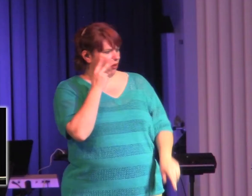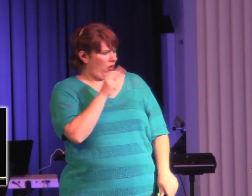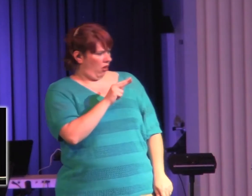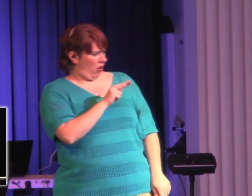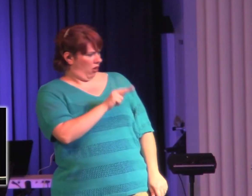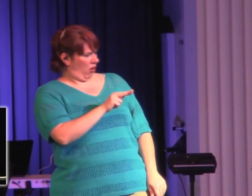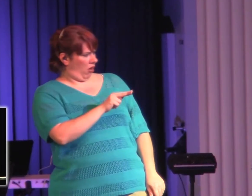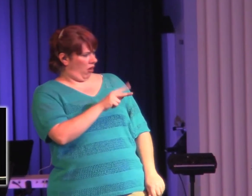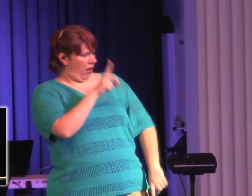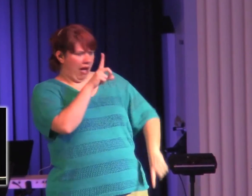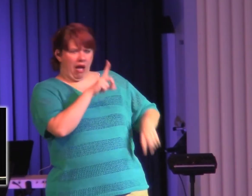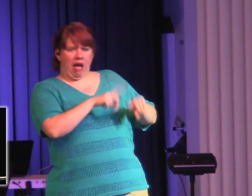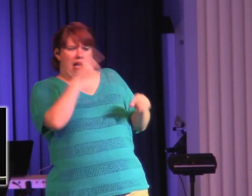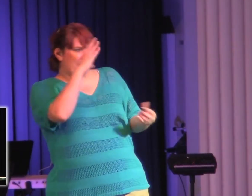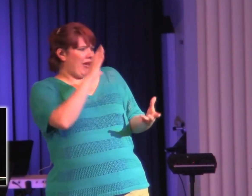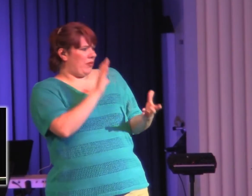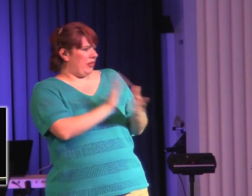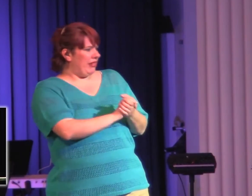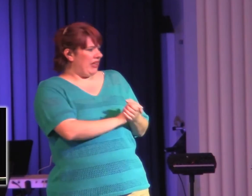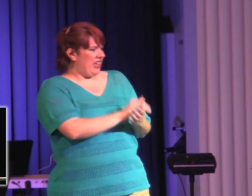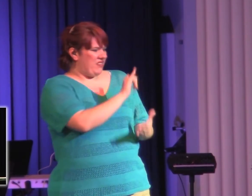I would steal that.